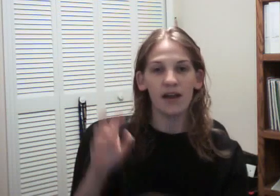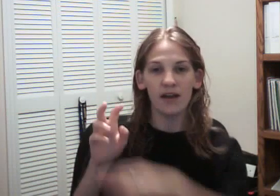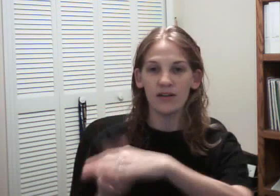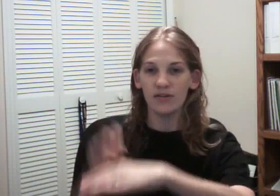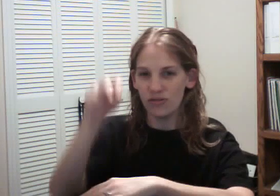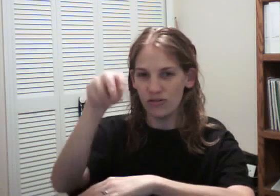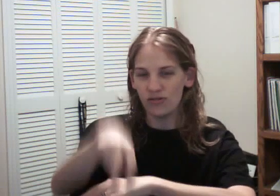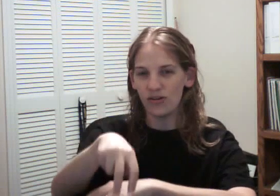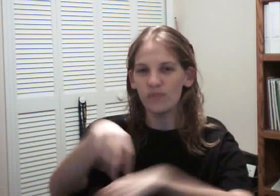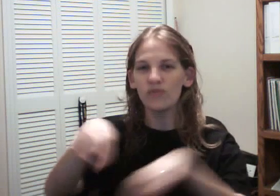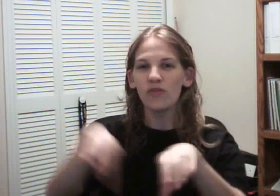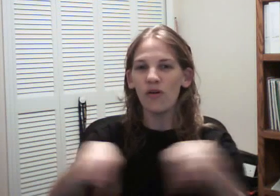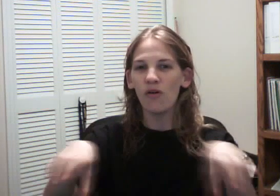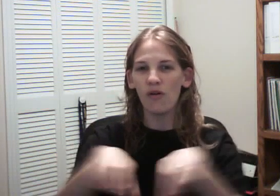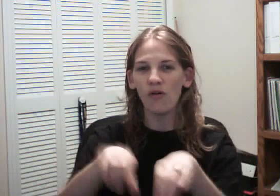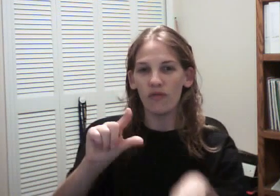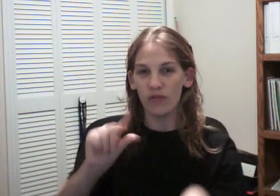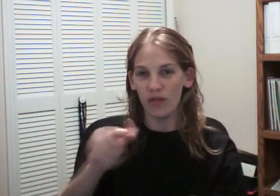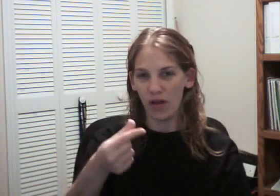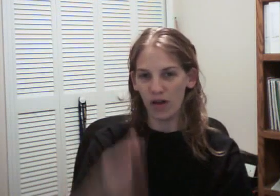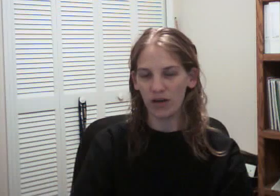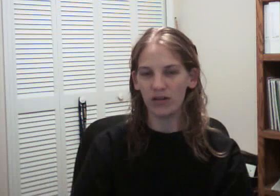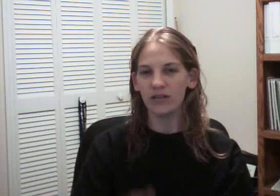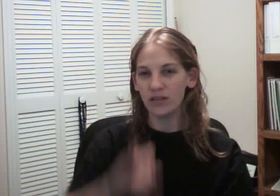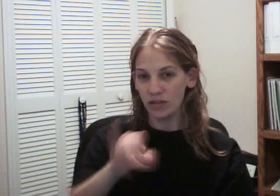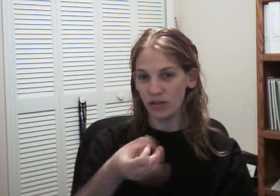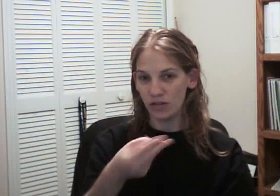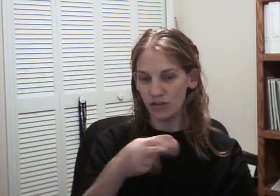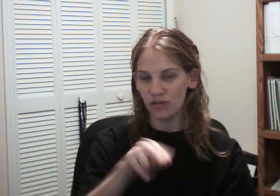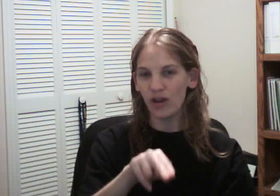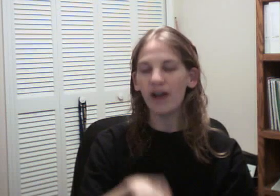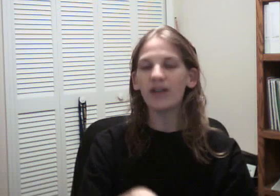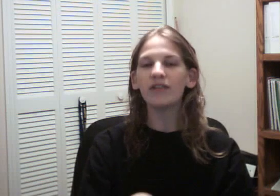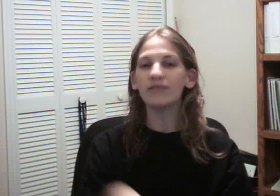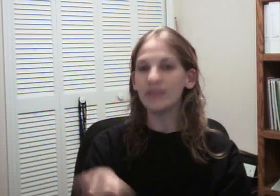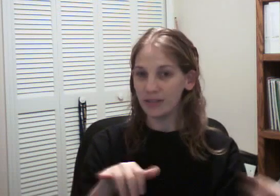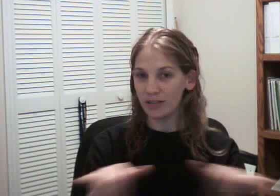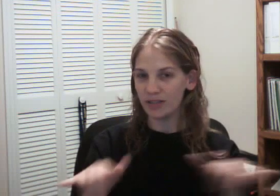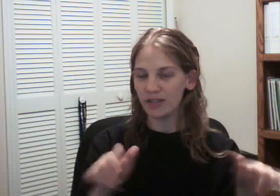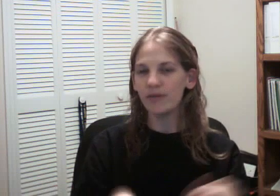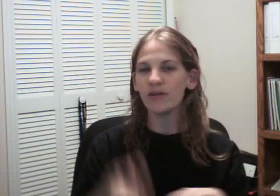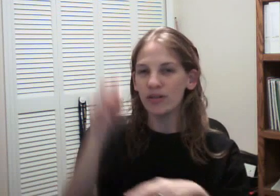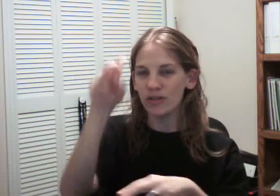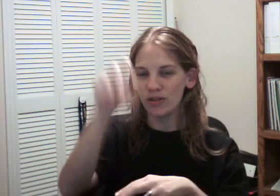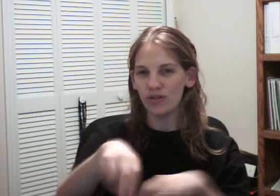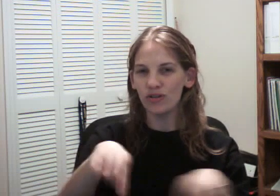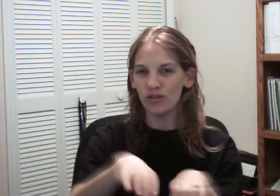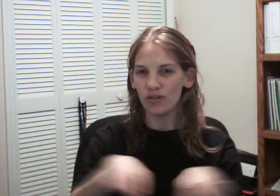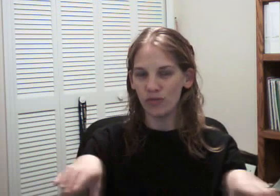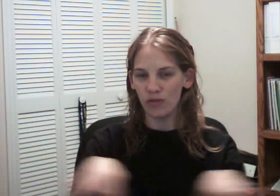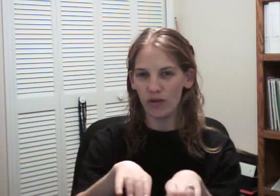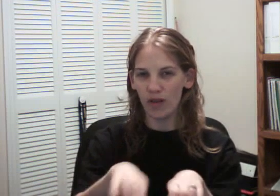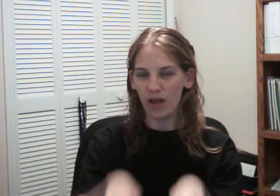and chased his hat down the path. The hat jumped by farmer Bob's house.